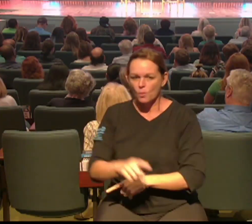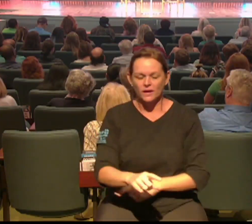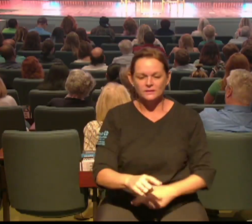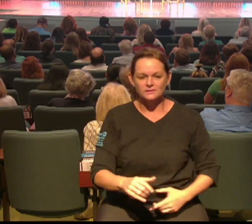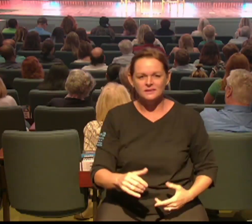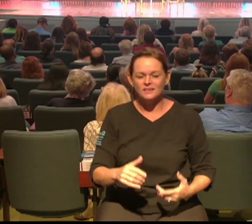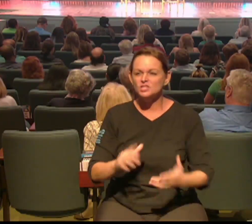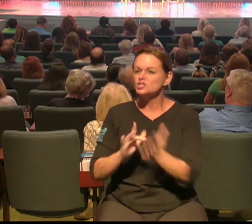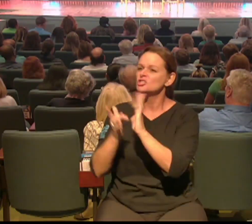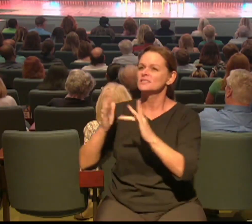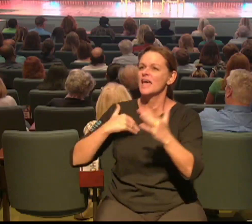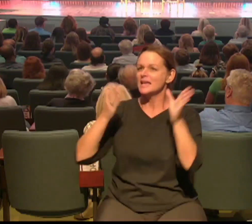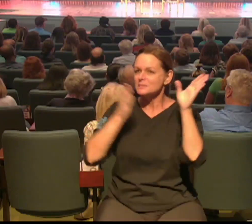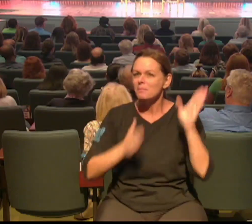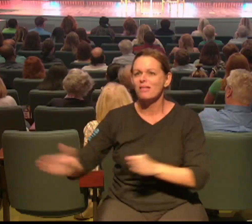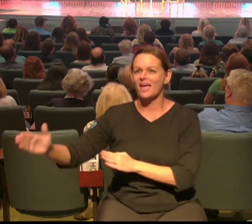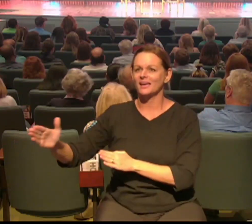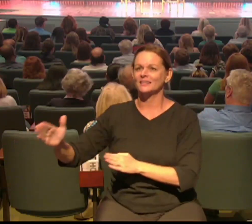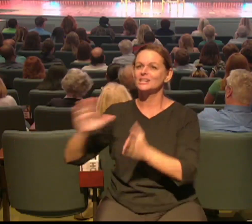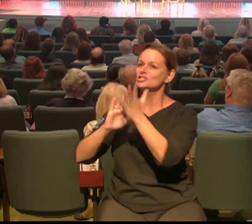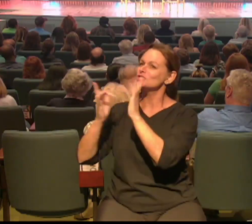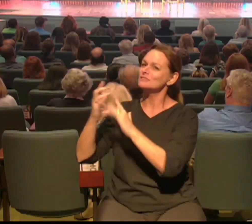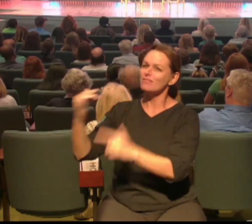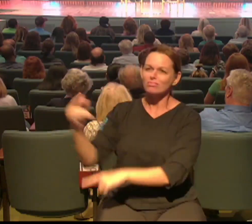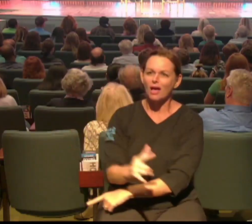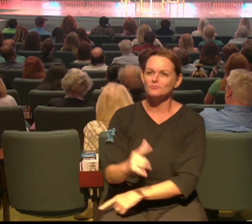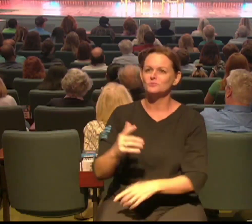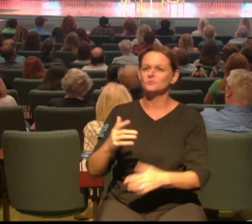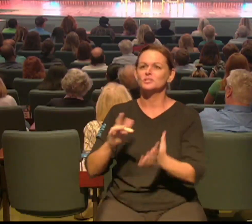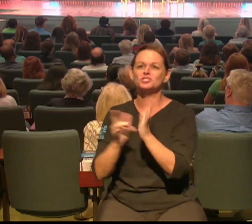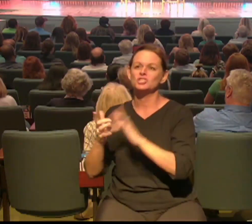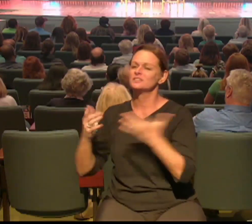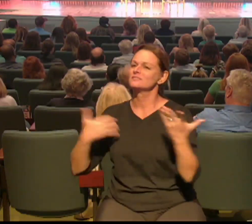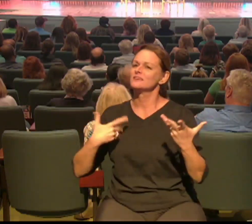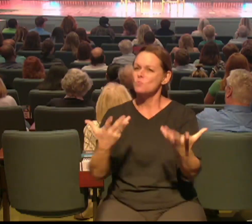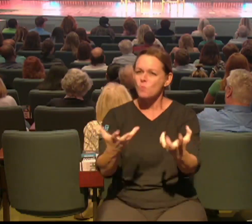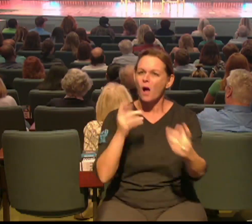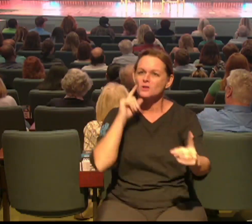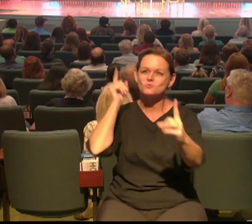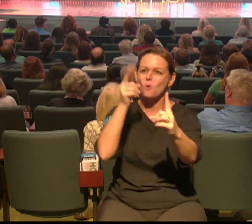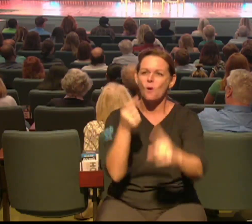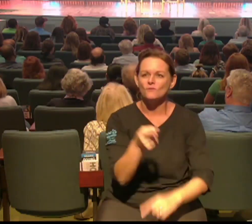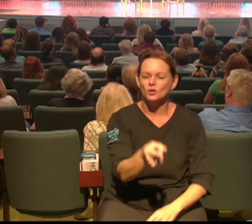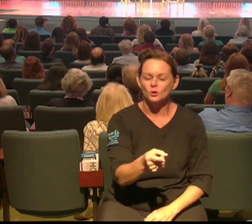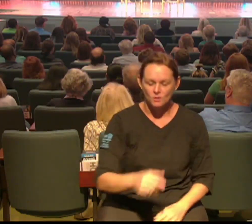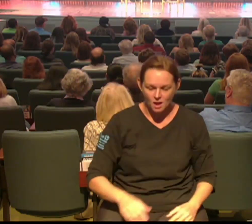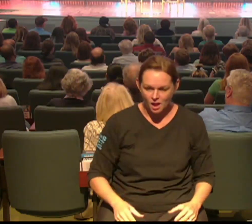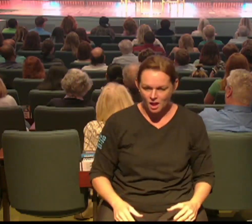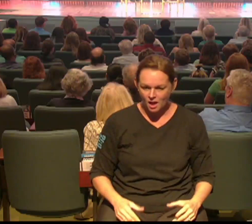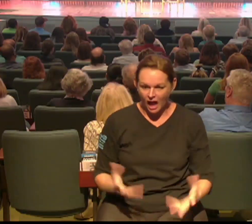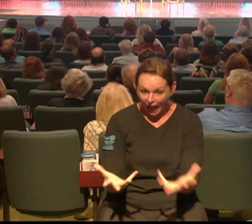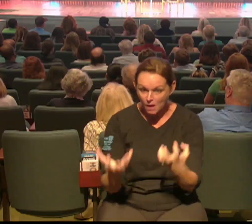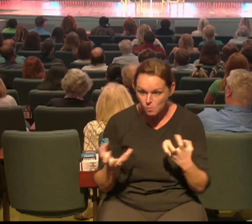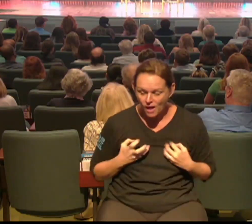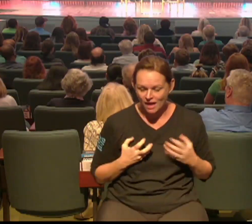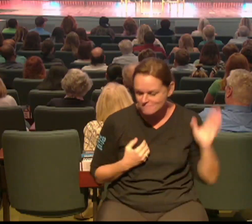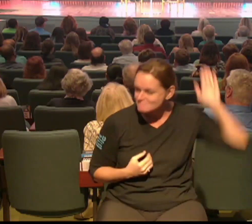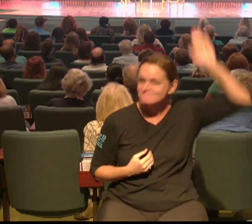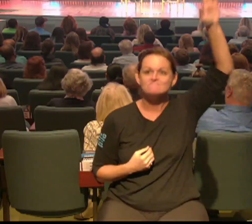prayed that prayer. I prayed that prayer again and again every time I messed up in the coming days. I think I might have prayed the salvation prayer